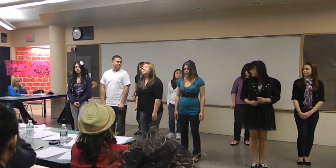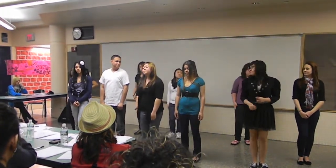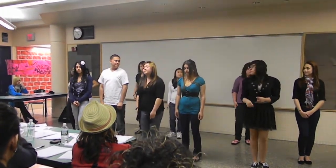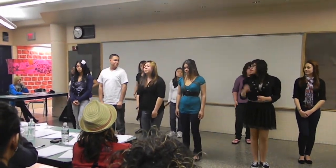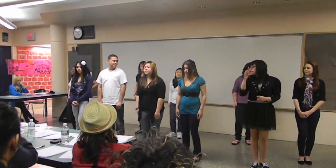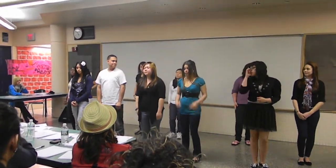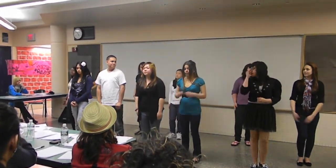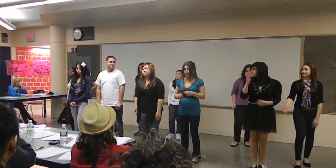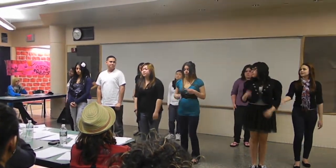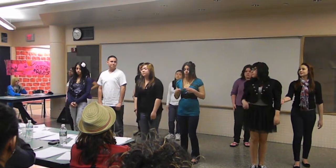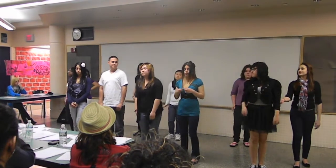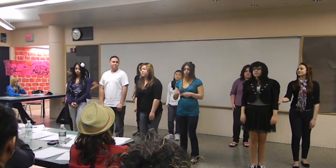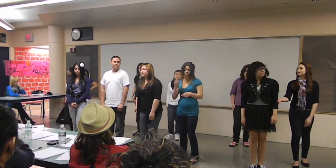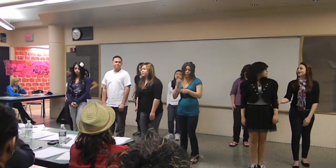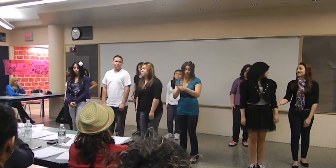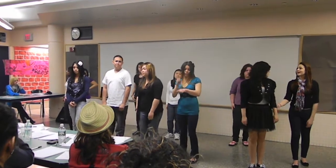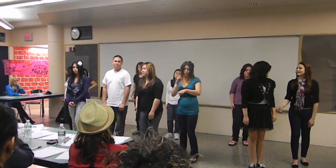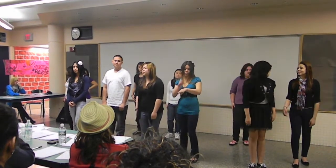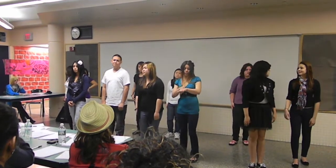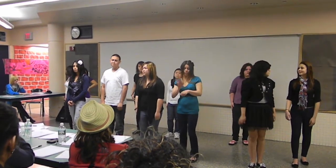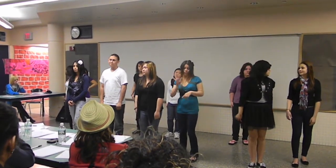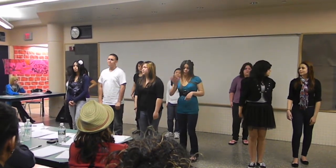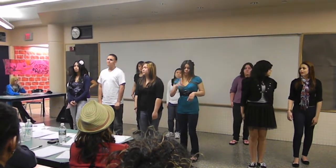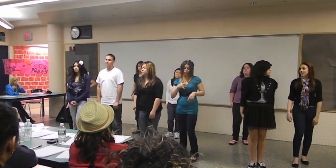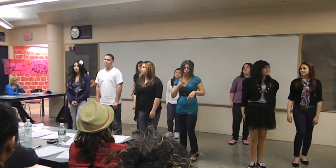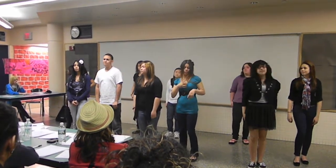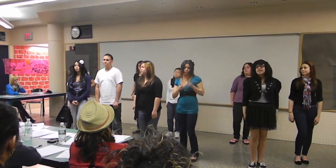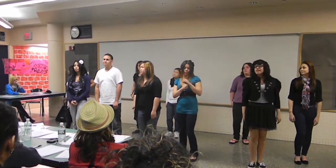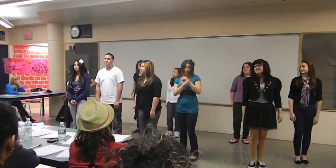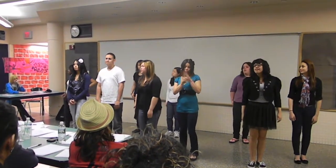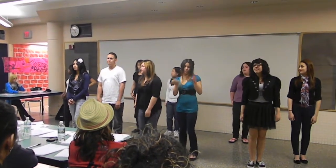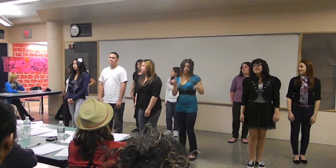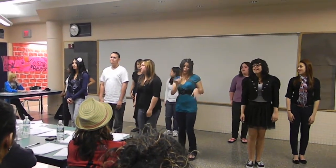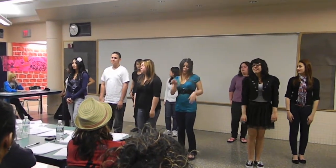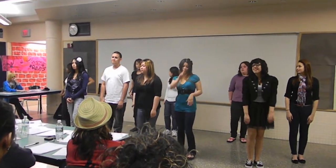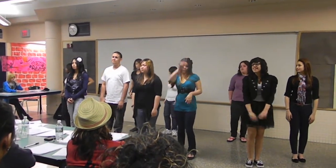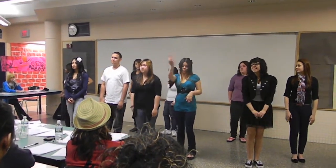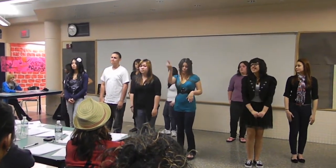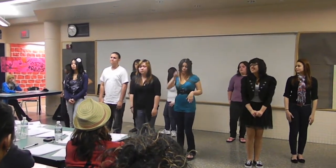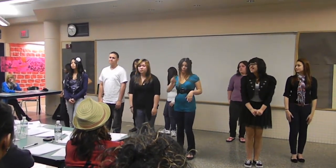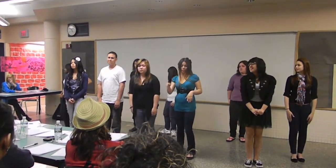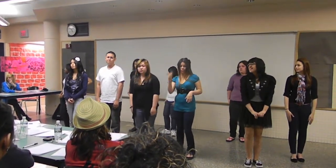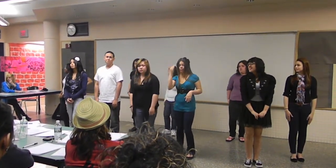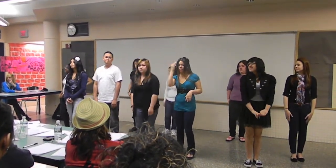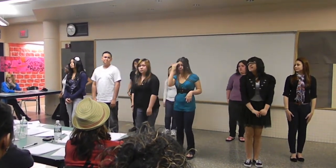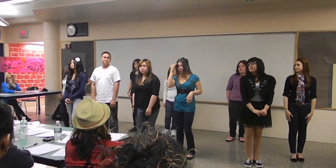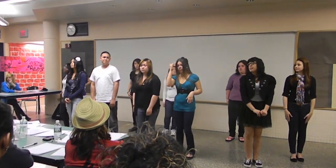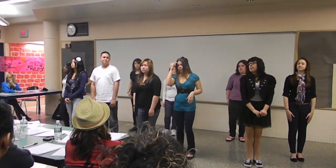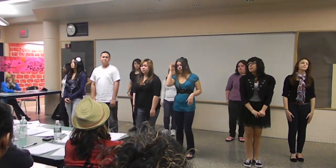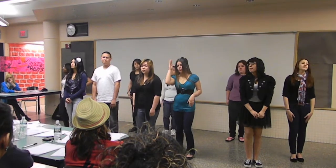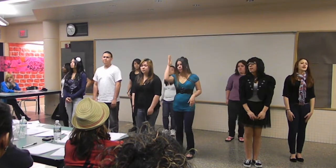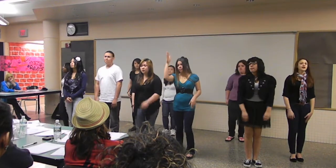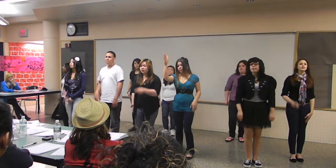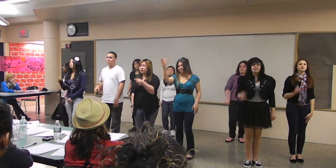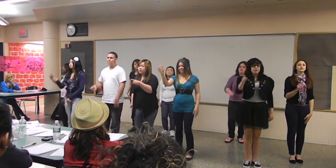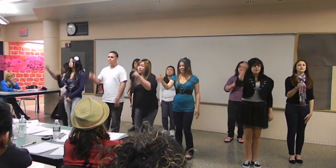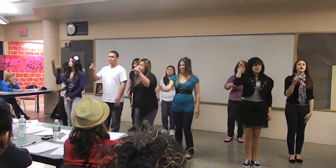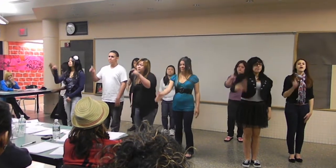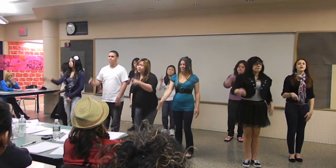perfect flow Like a lightning bolt Like heart will blow And when it's time to go You just